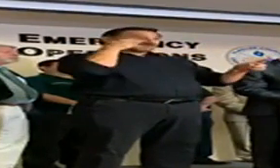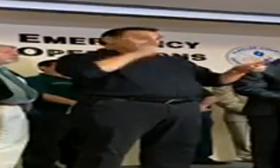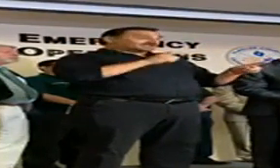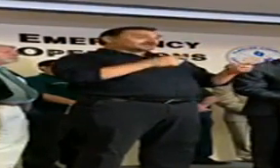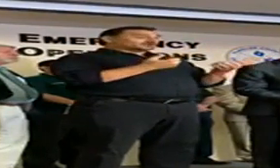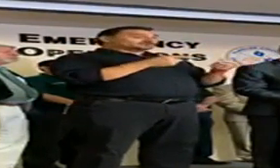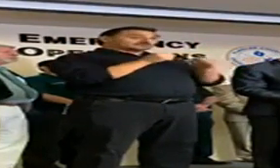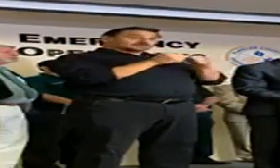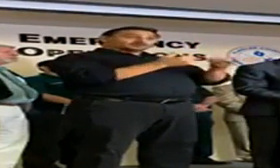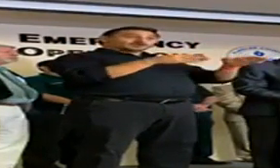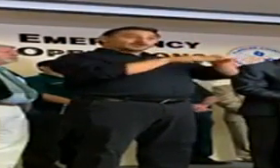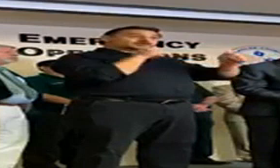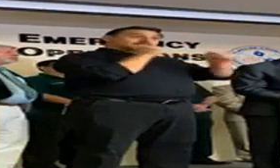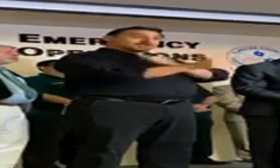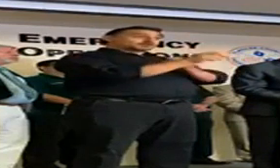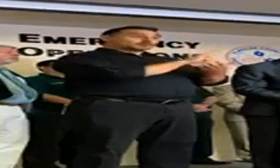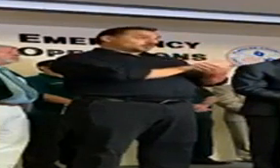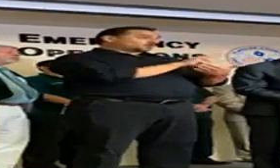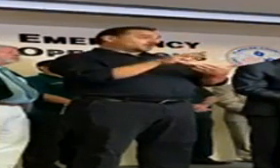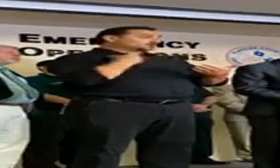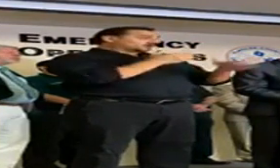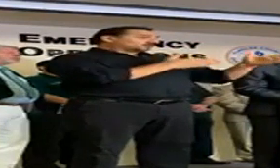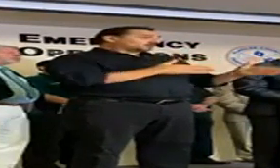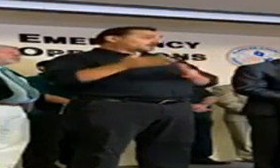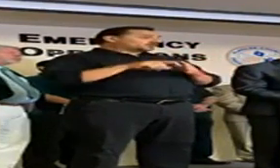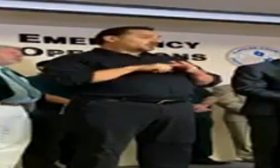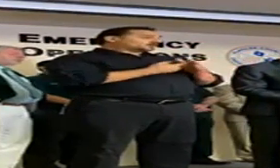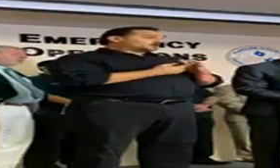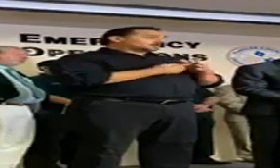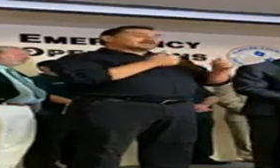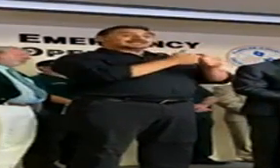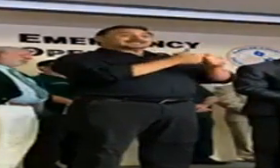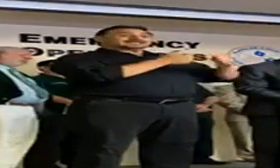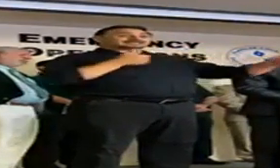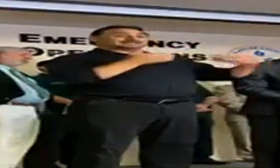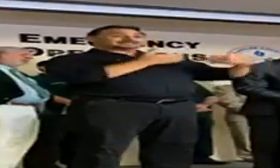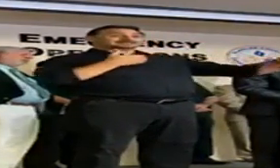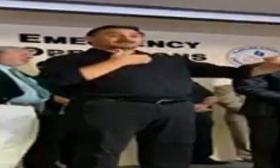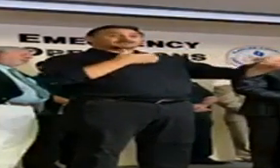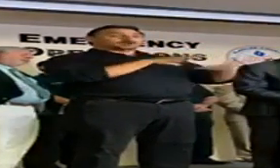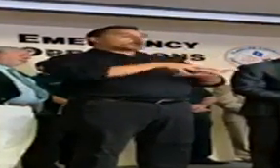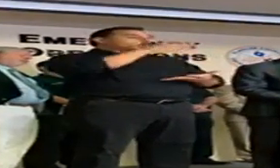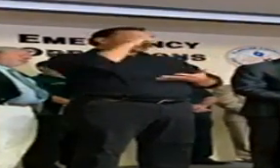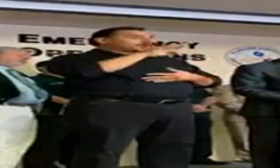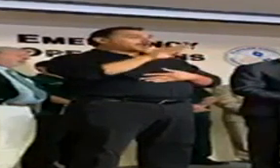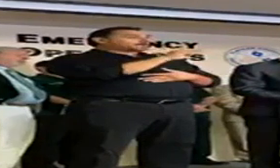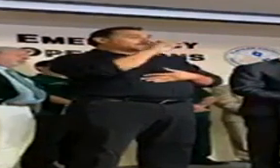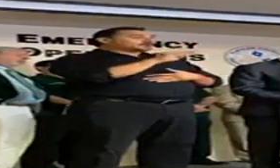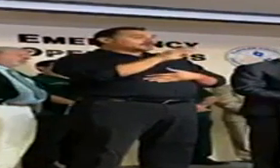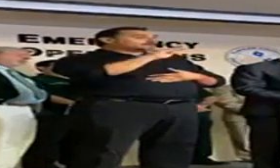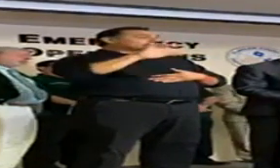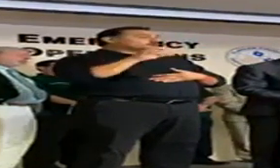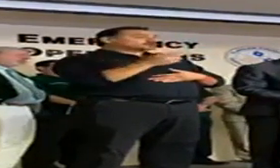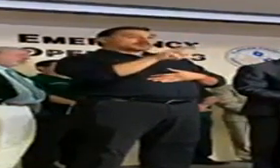to keep our schools closed past the two weeks, we are prepared to begin distance learning on that same date, Monday, March 30th.